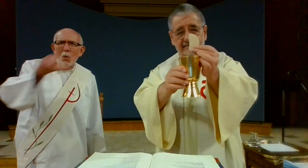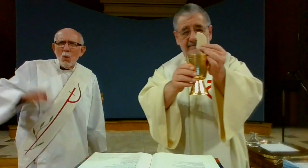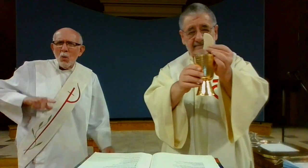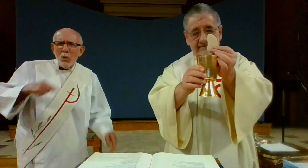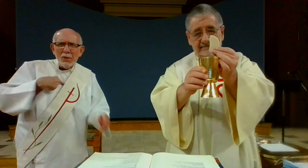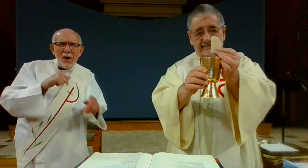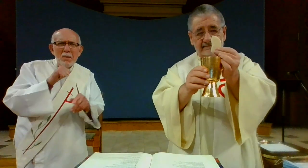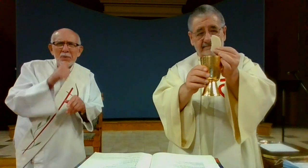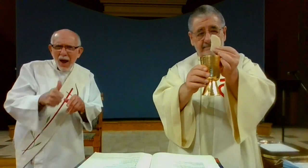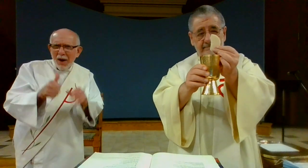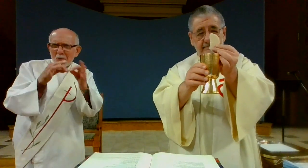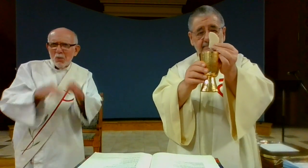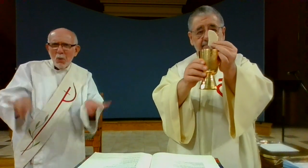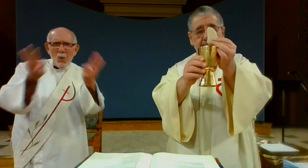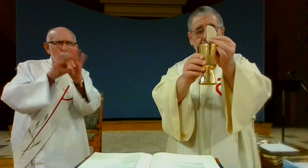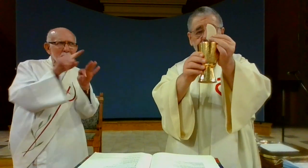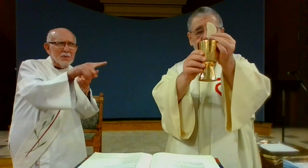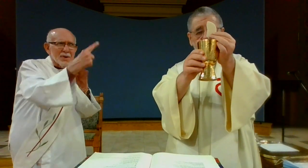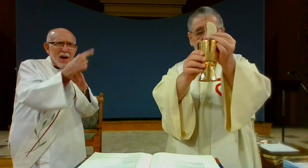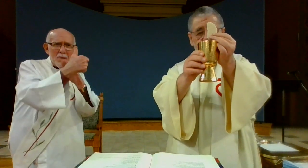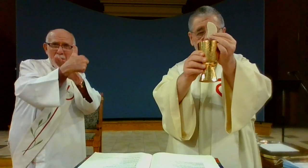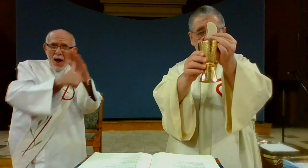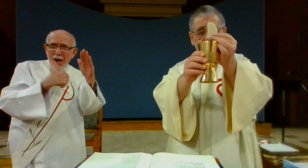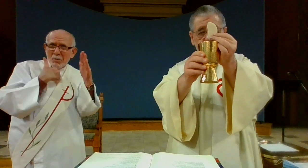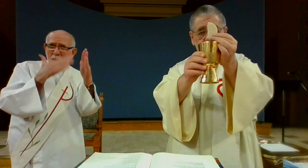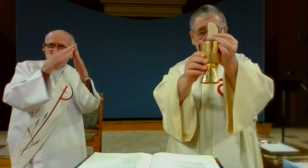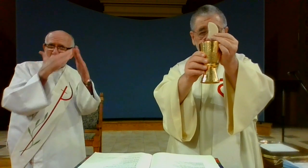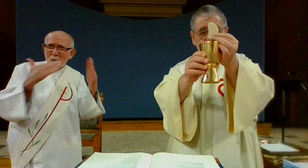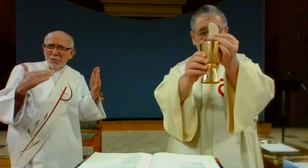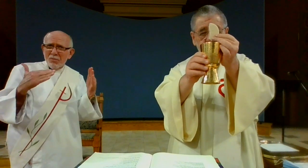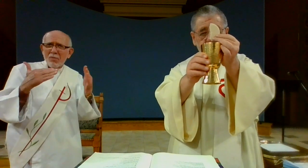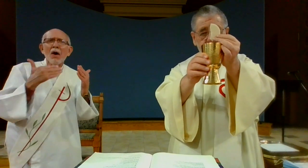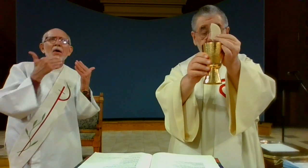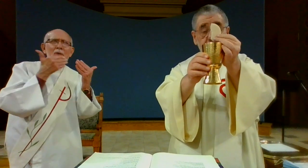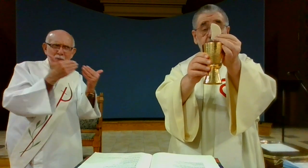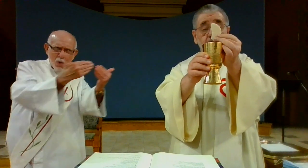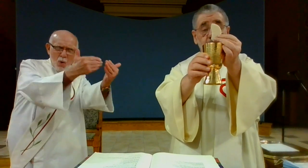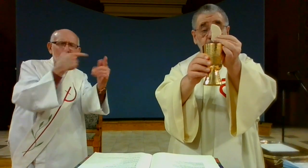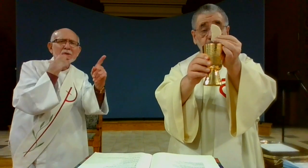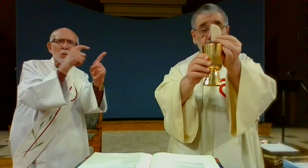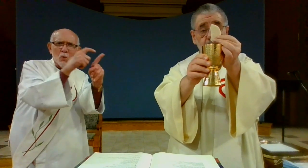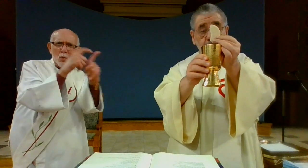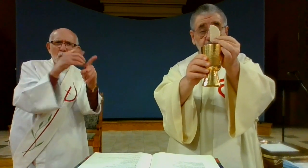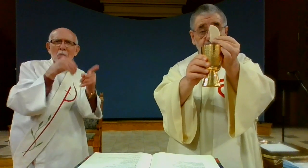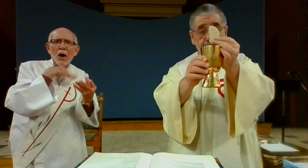Lord, I am not worthy that you should enter under my roof But only say the word in my soul